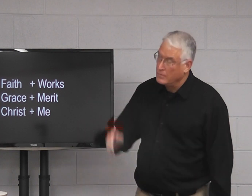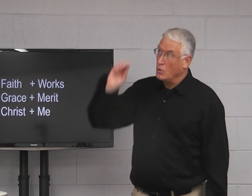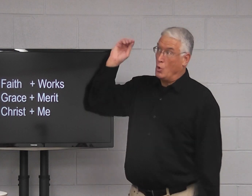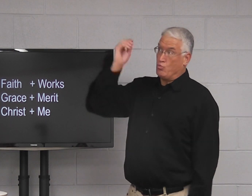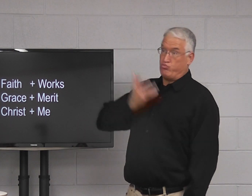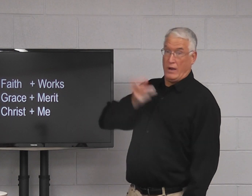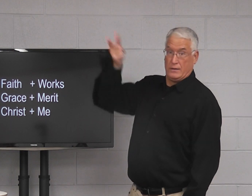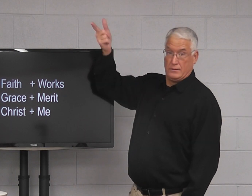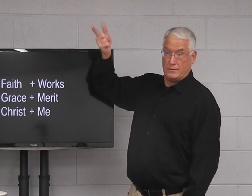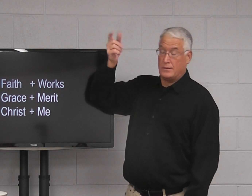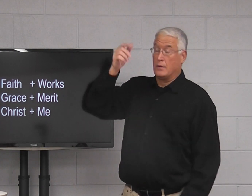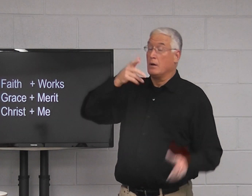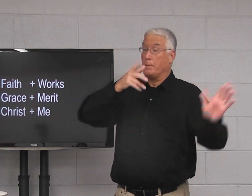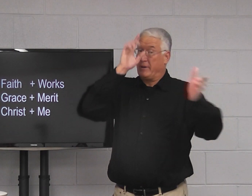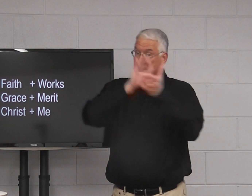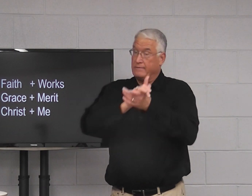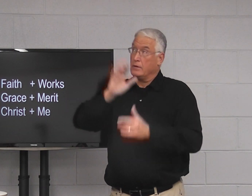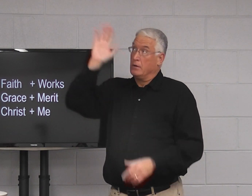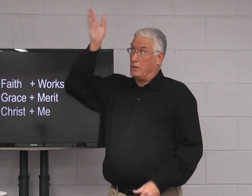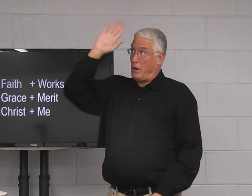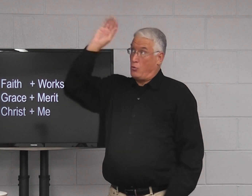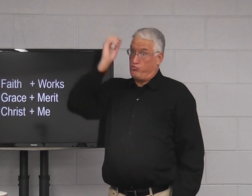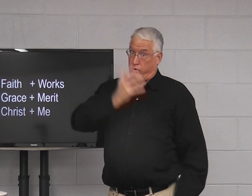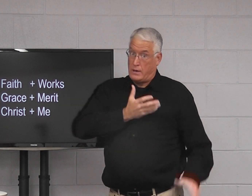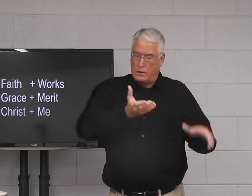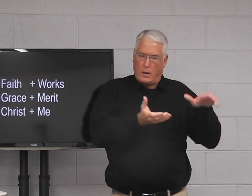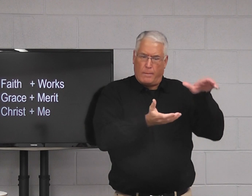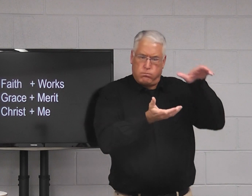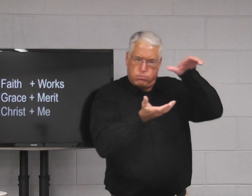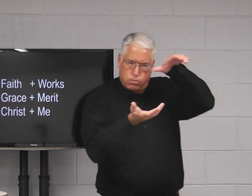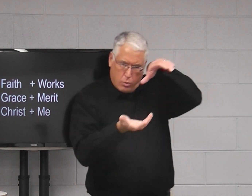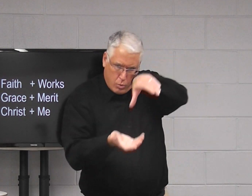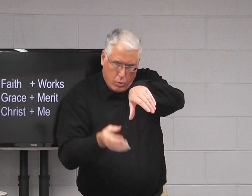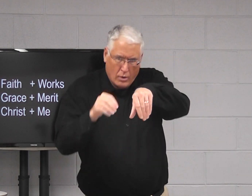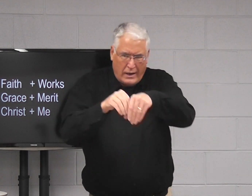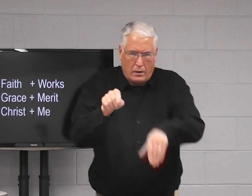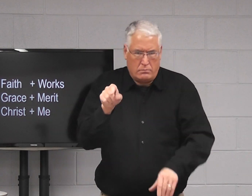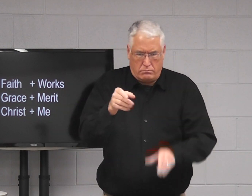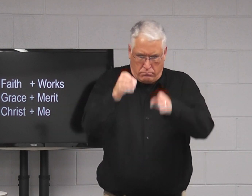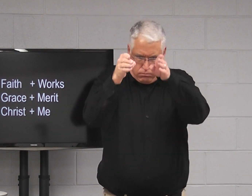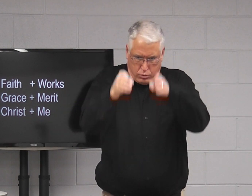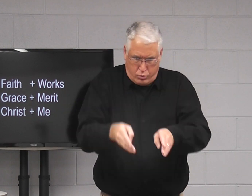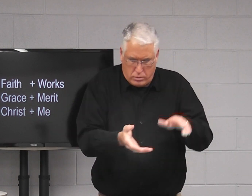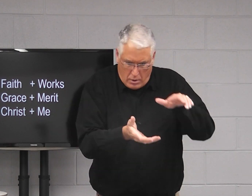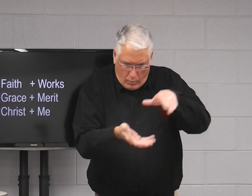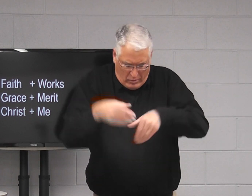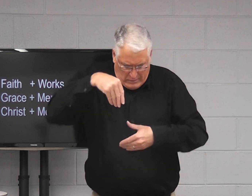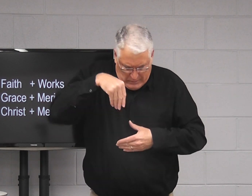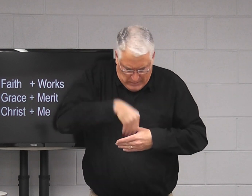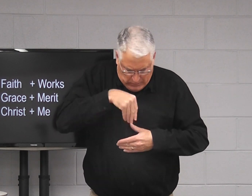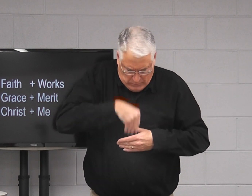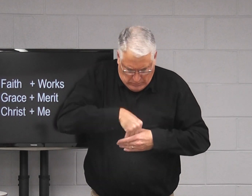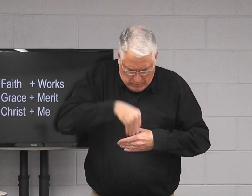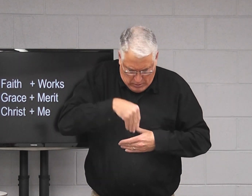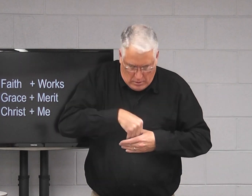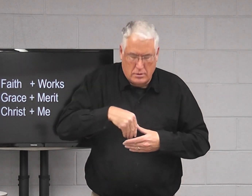but the Catholics do not. It says that grace, that God's grace is poured out in a person,